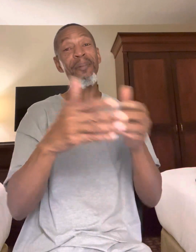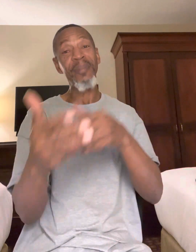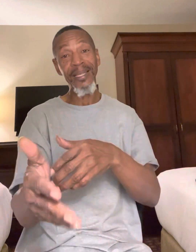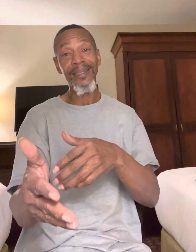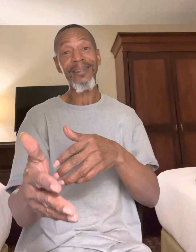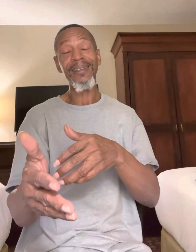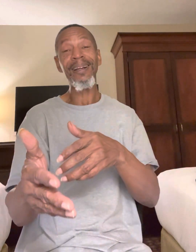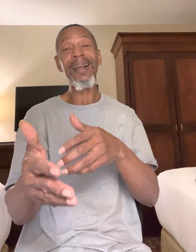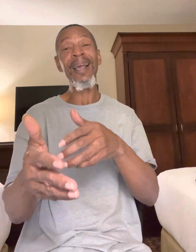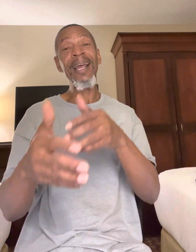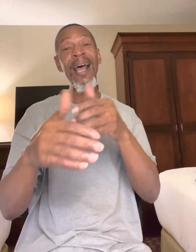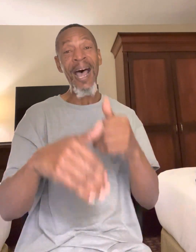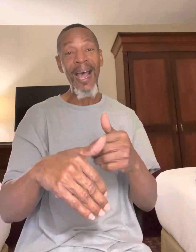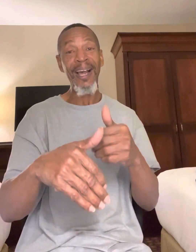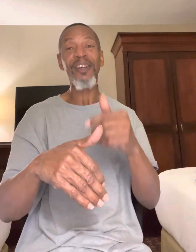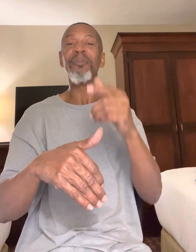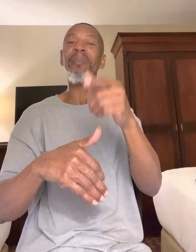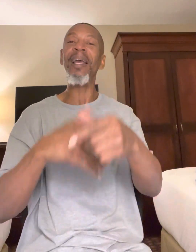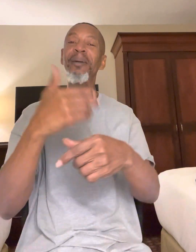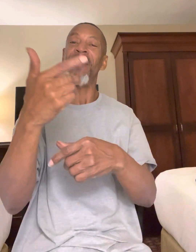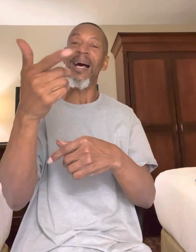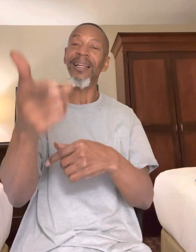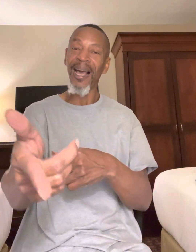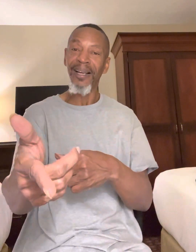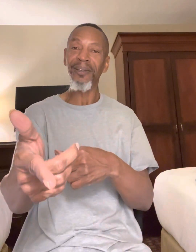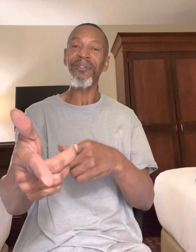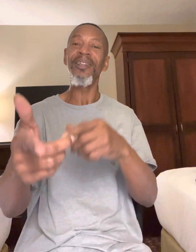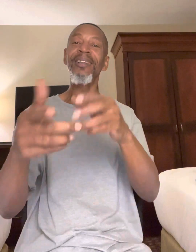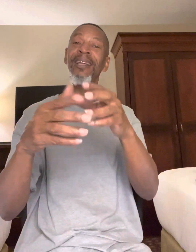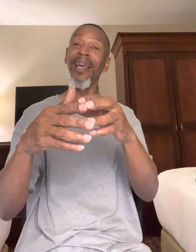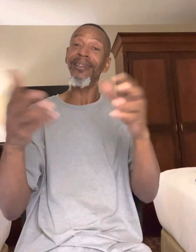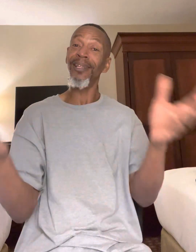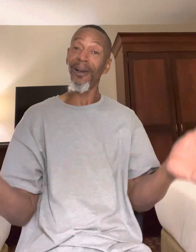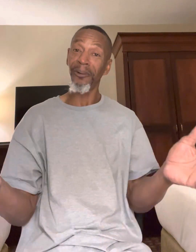me and I made my life case law.